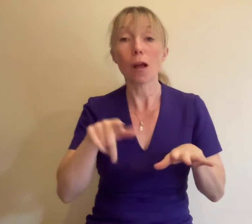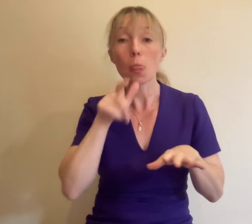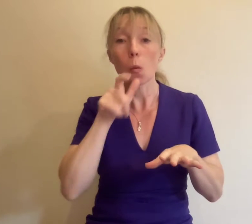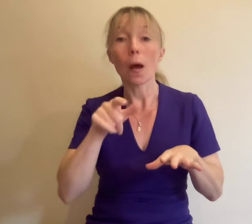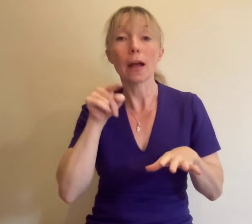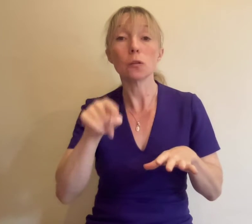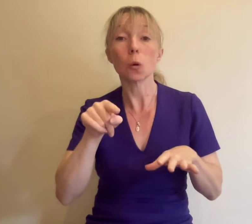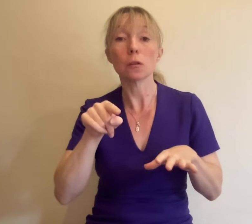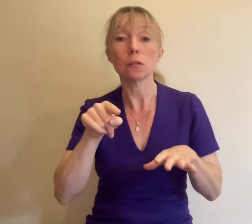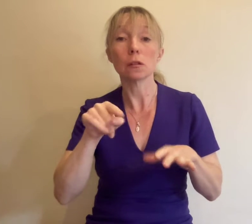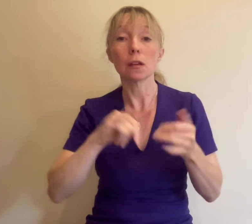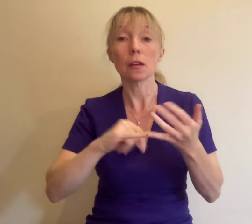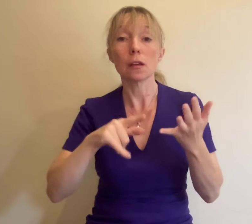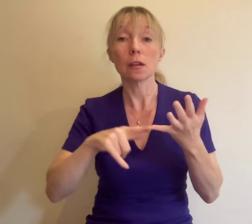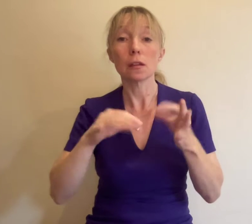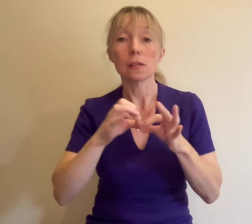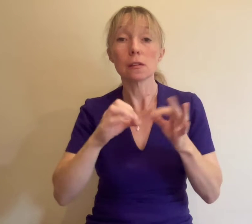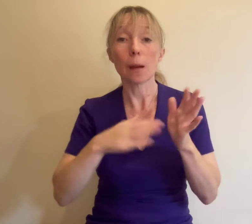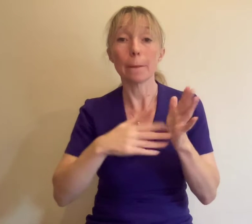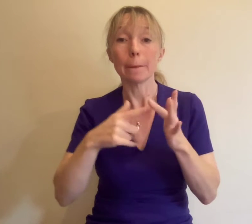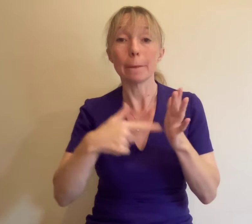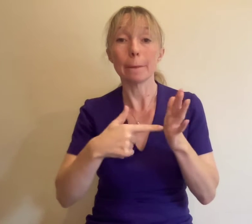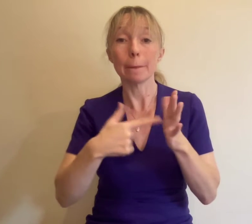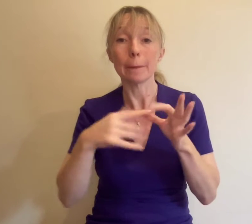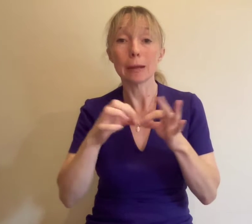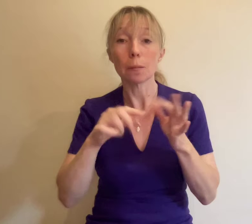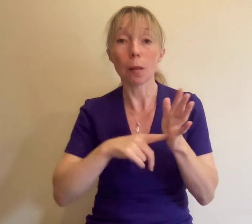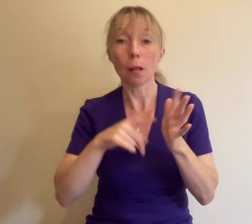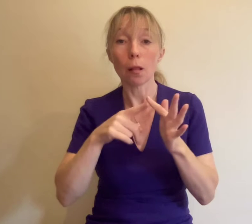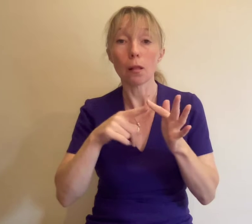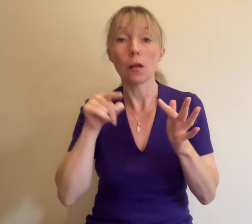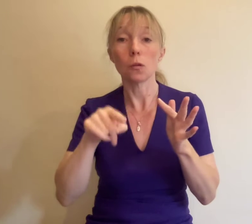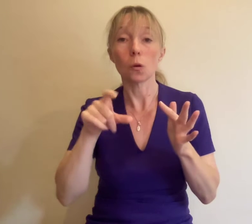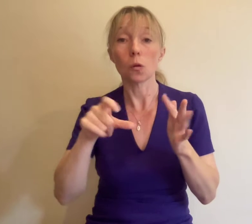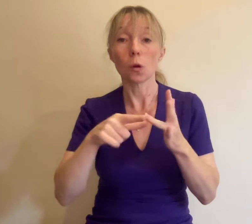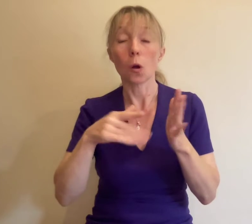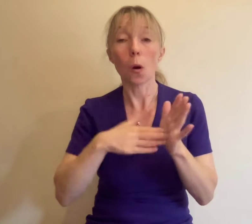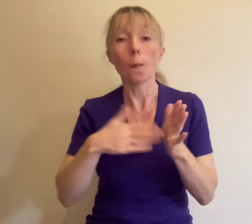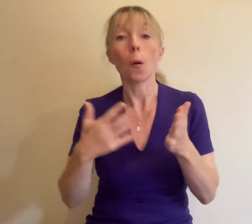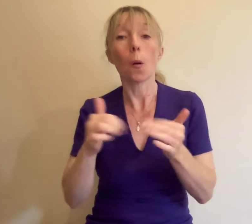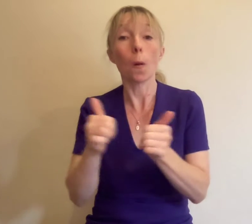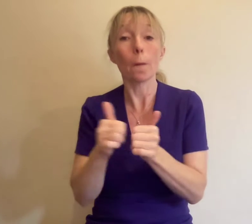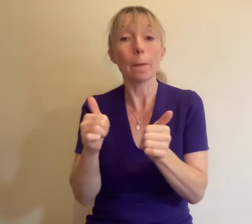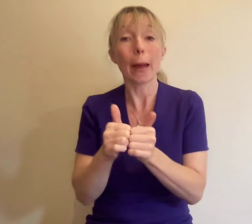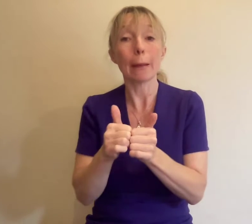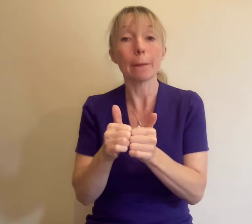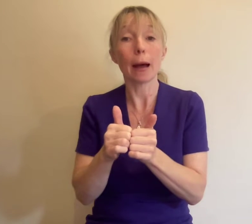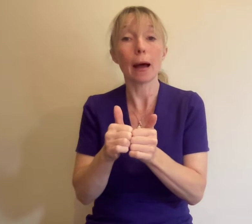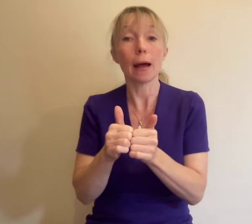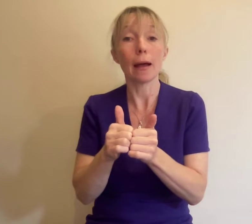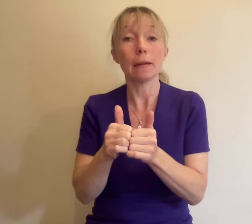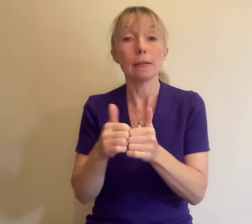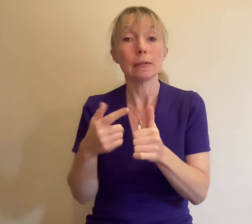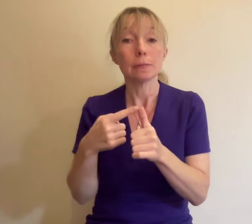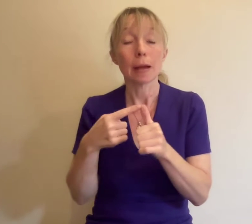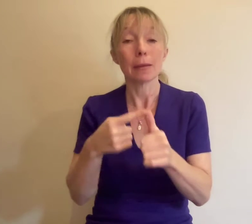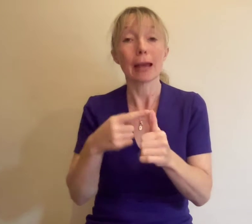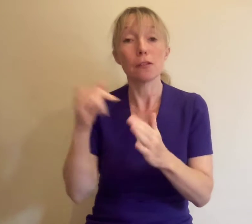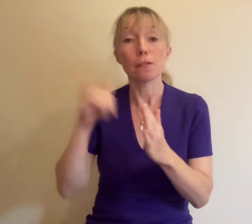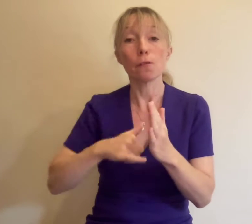.com or using a paper entry form downloadable from spreadtheword